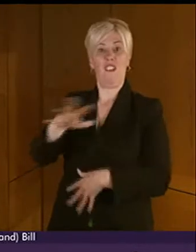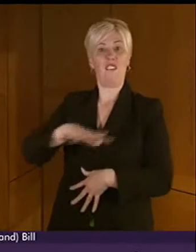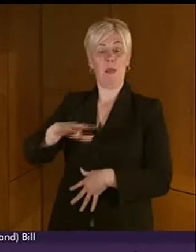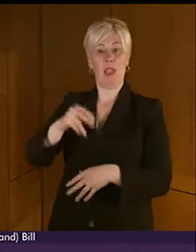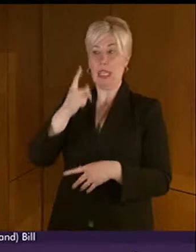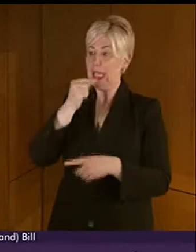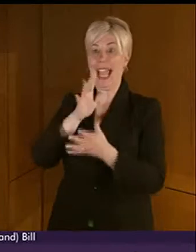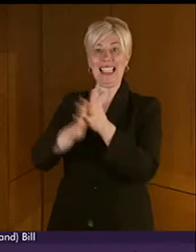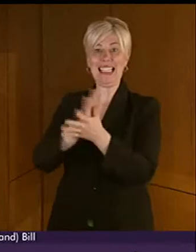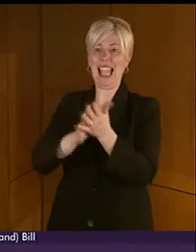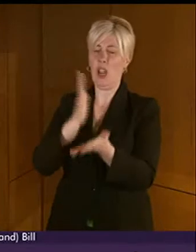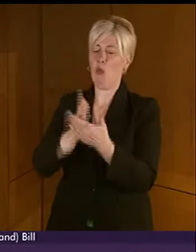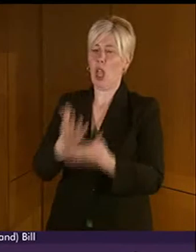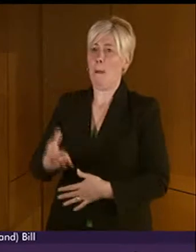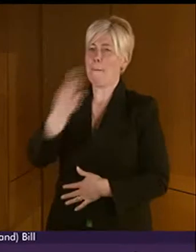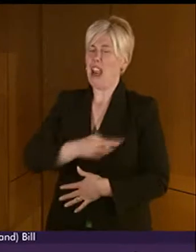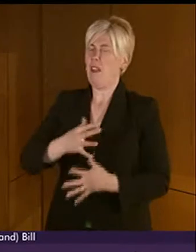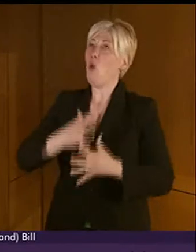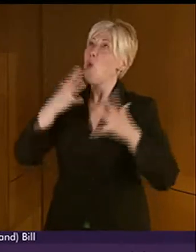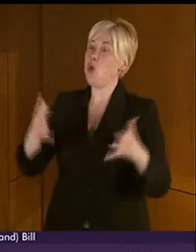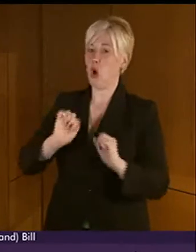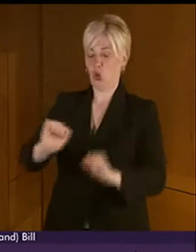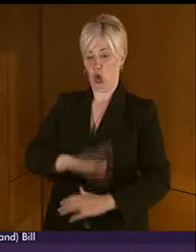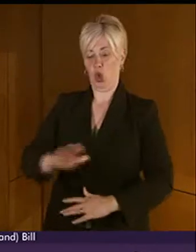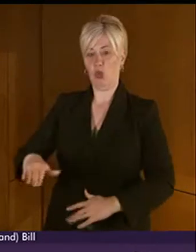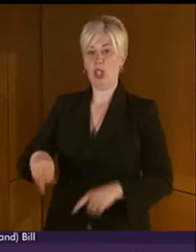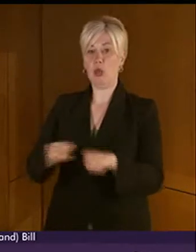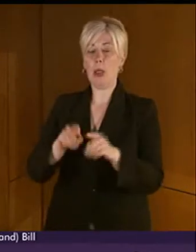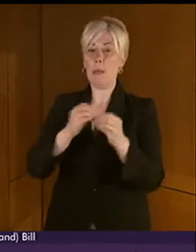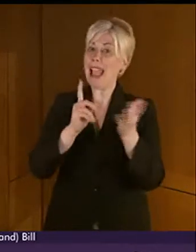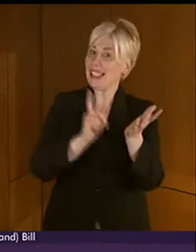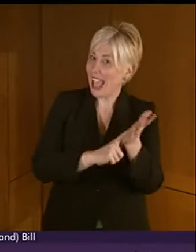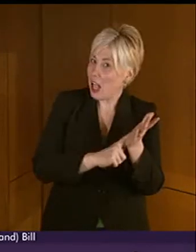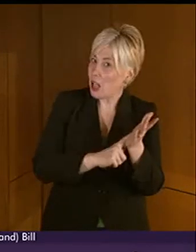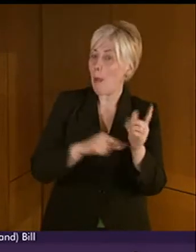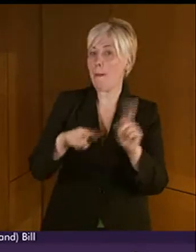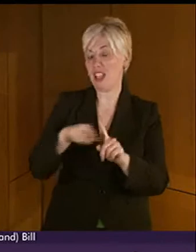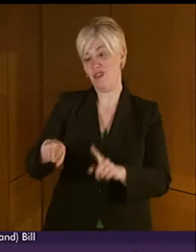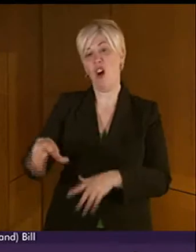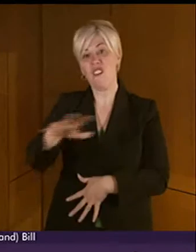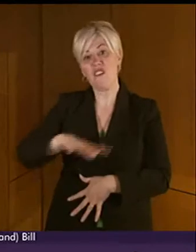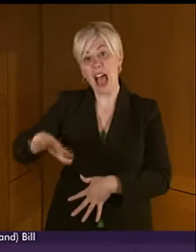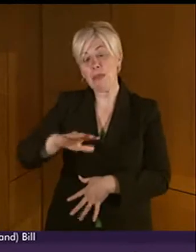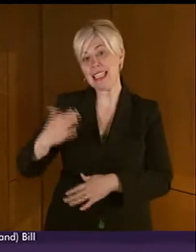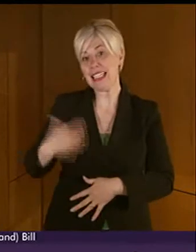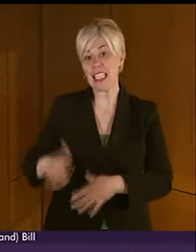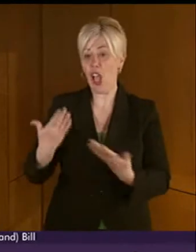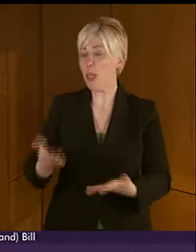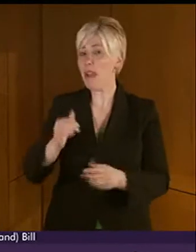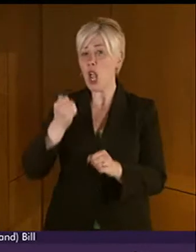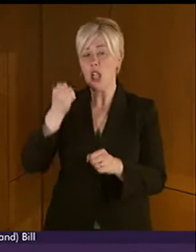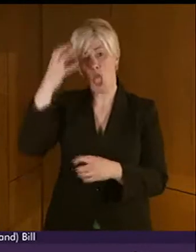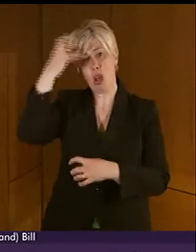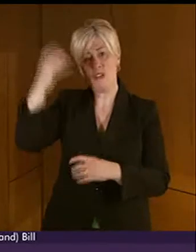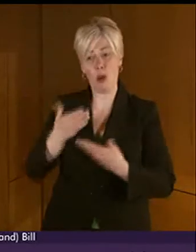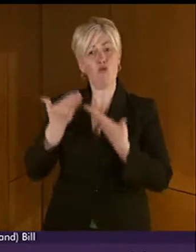that is an enormous help to the child. So, as well as BSL for family needs, there is no government provision at the moment for that.